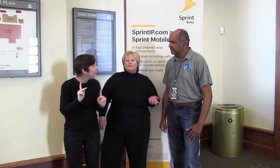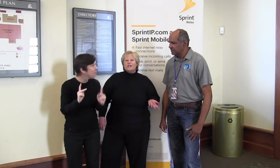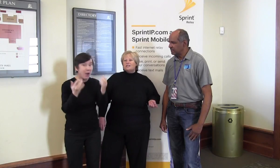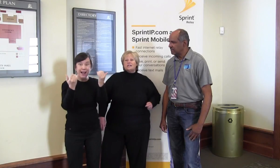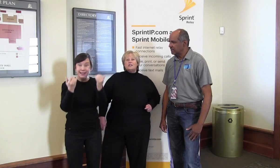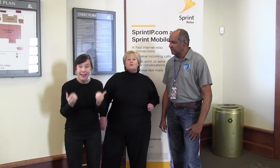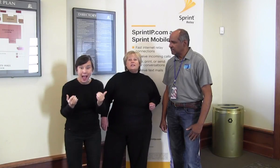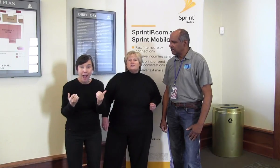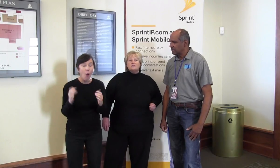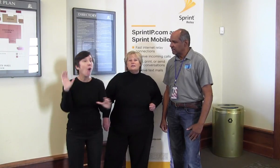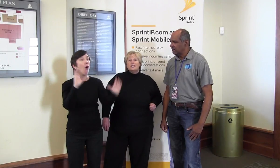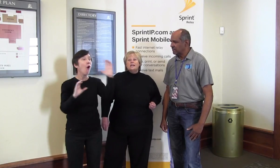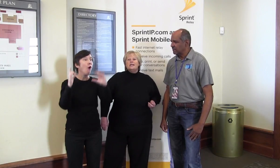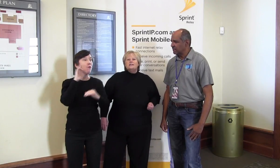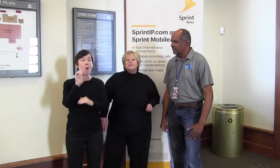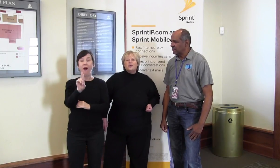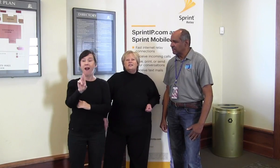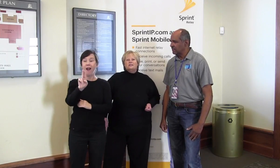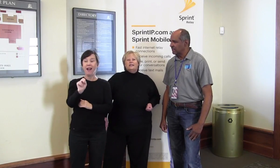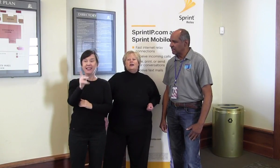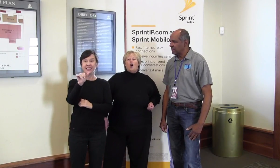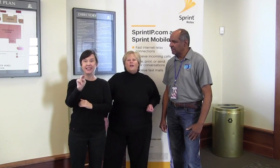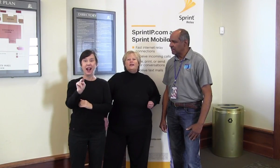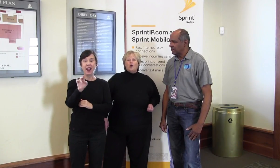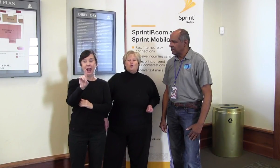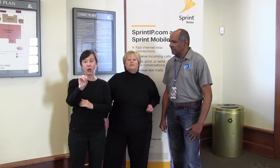for a Duncan Dawes independently, on their own.